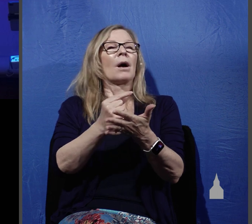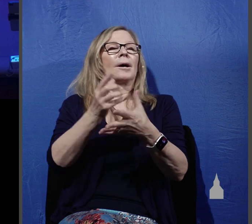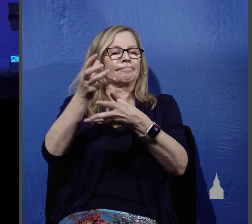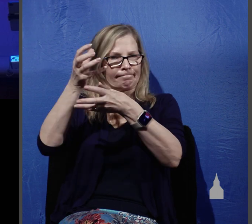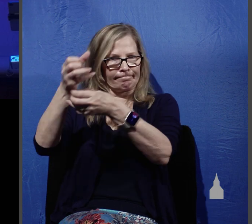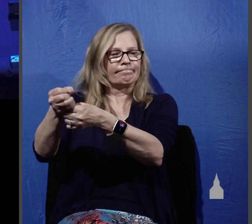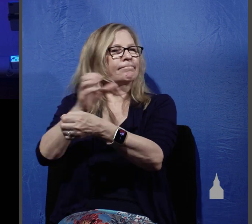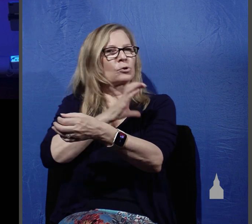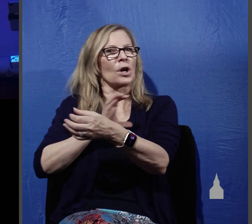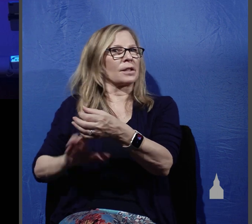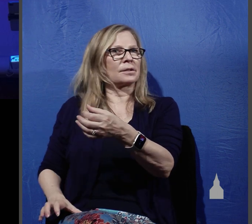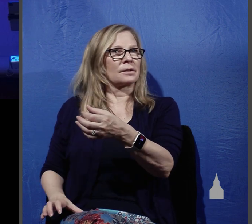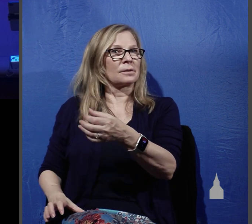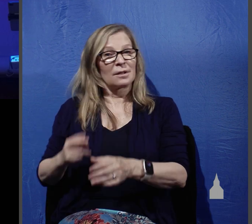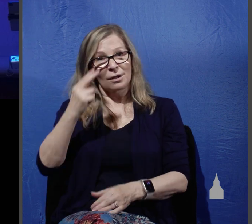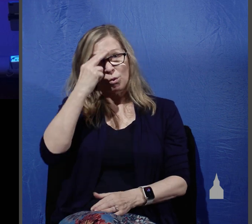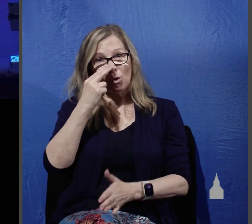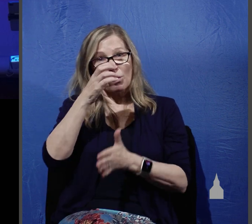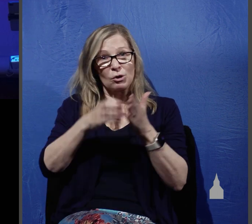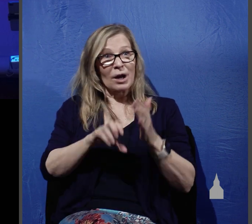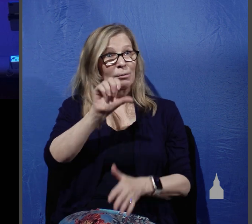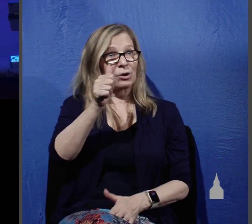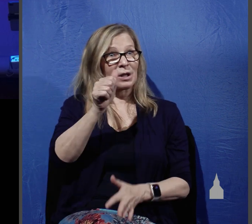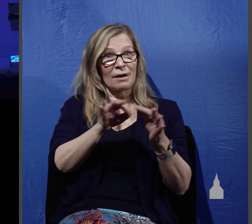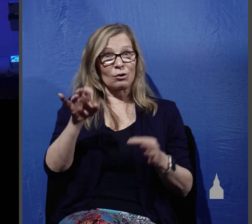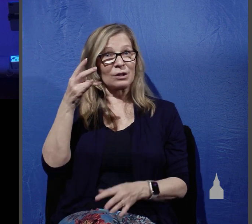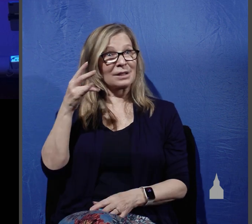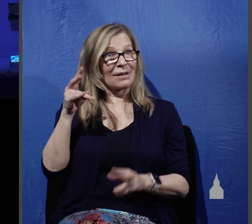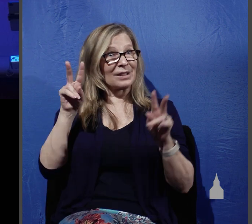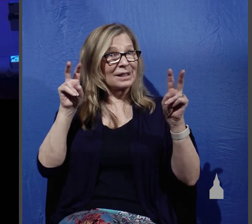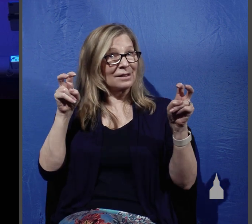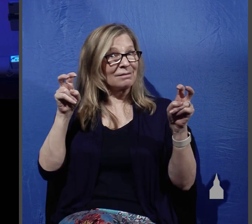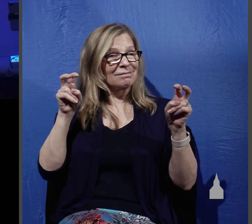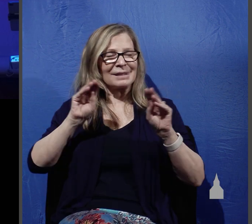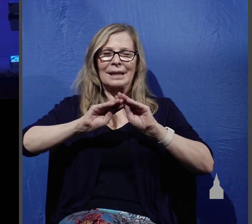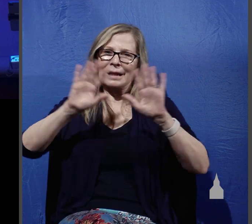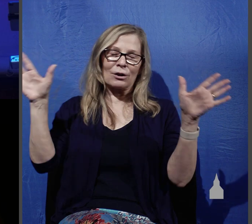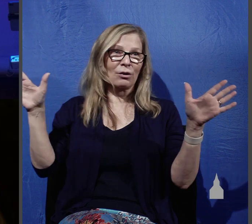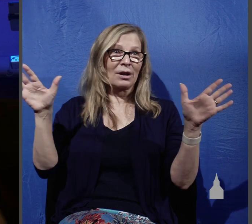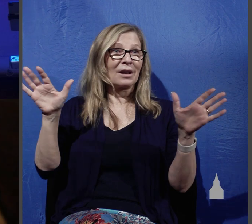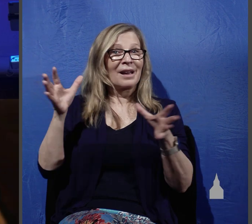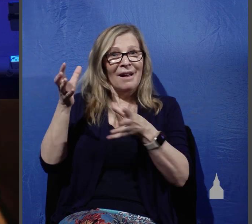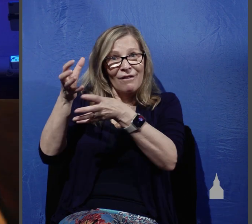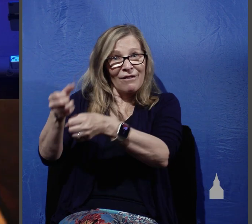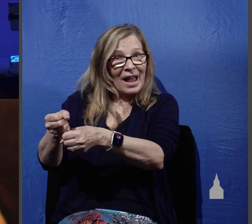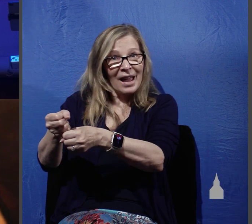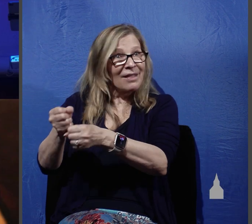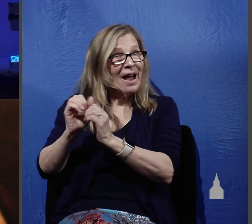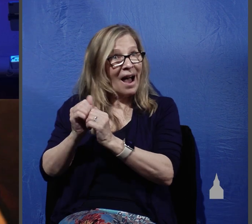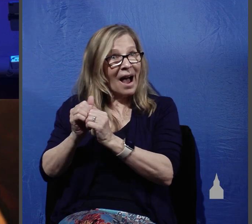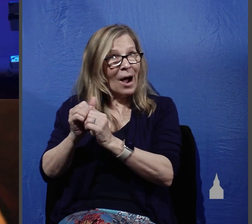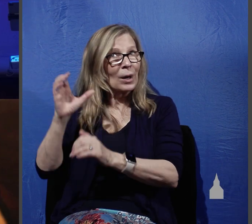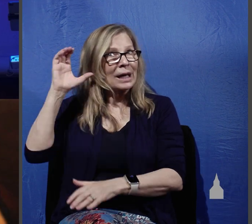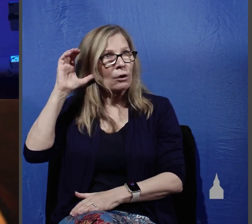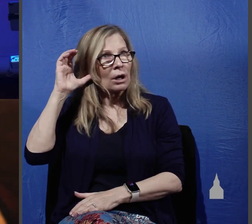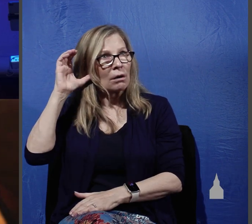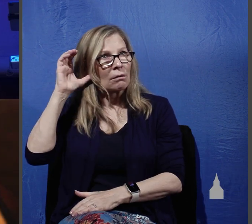in Christ because Romans 10 verse 17 emphatically says this so faith comes from hearing and hearing by the word of Christ